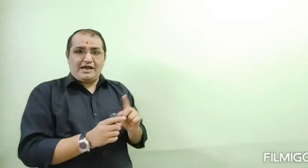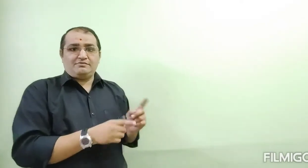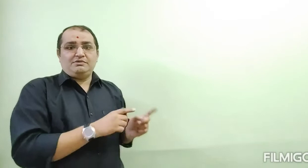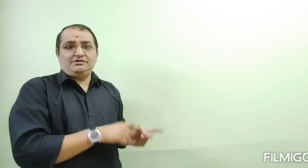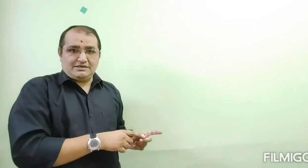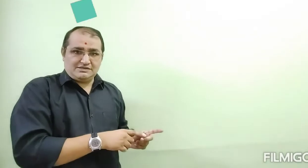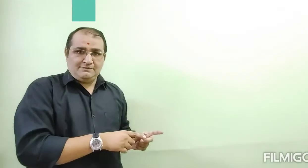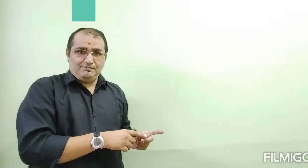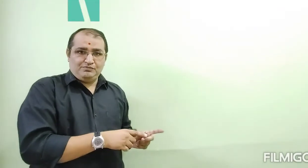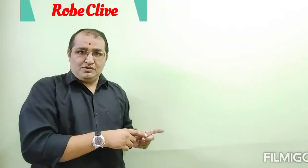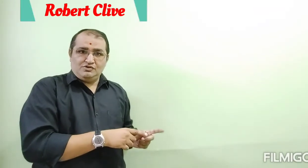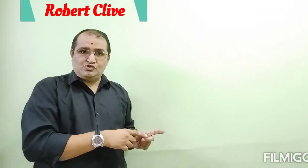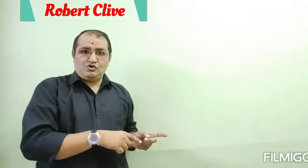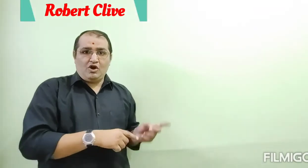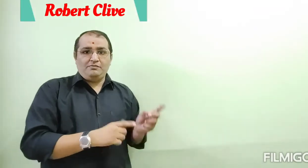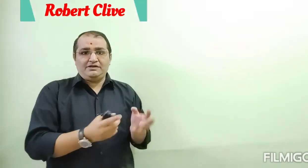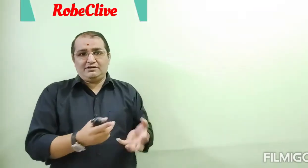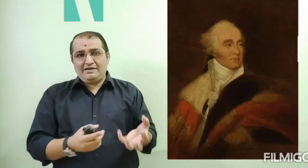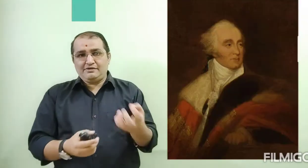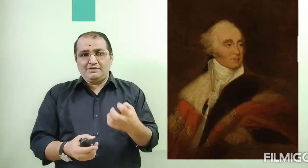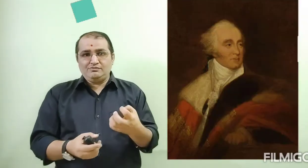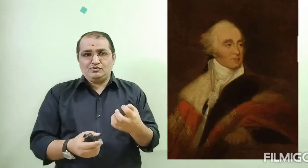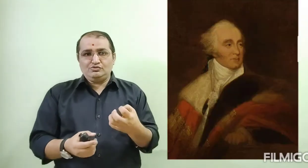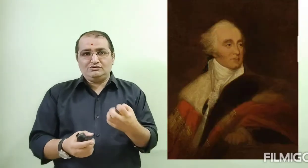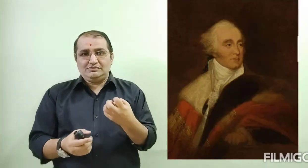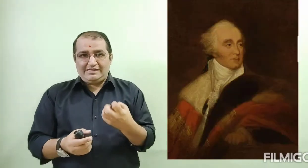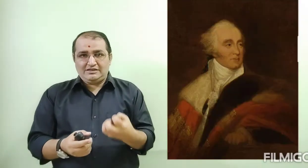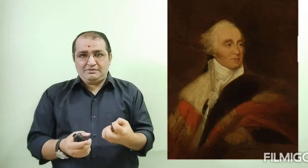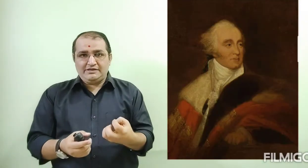Madras, so Robert Clare came to at a place,